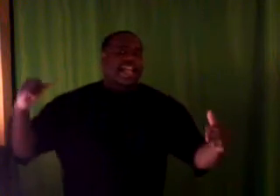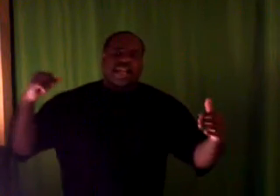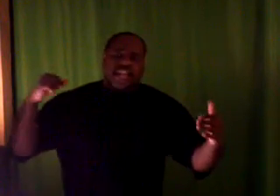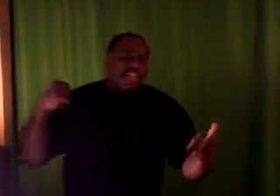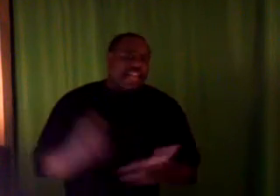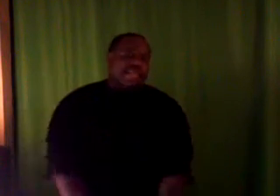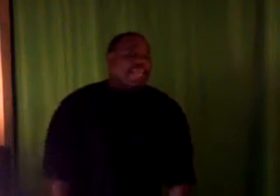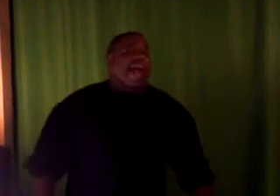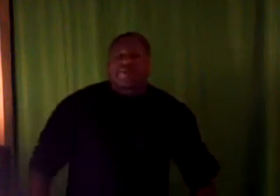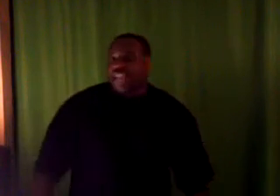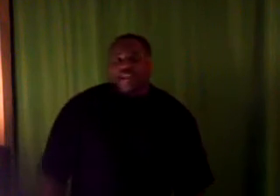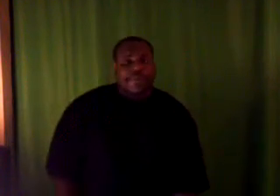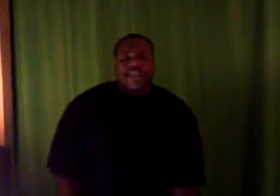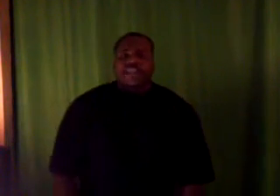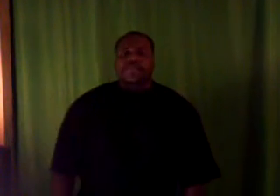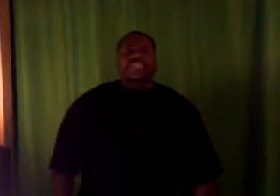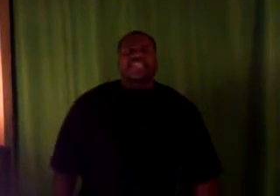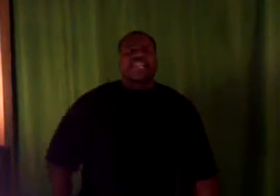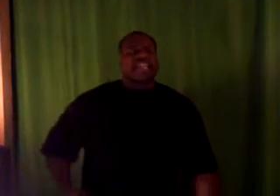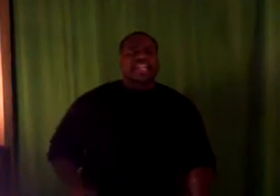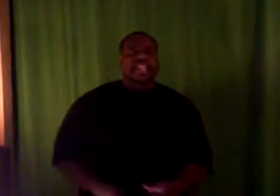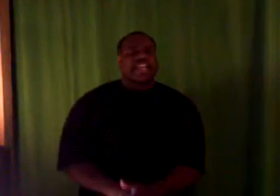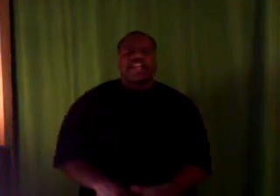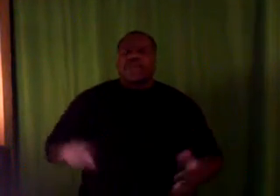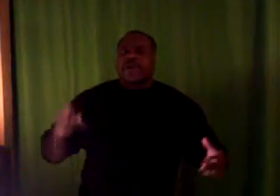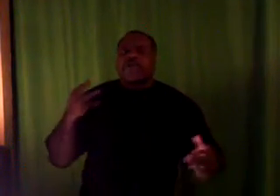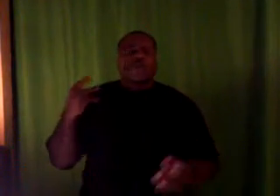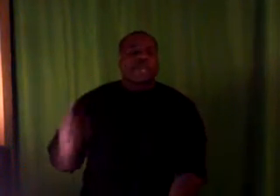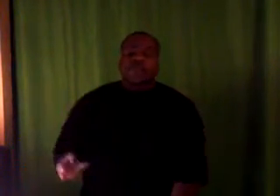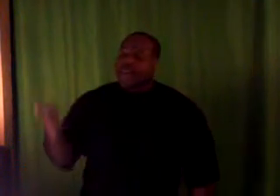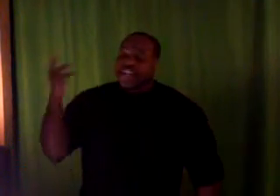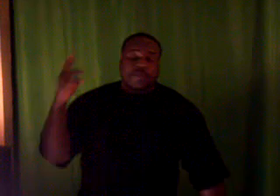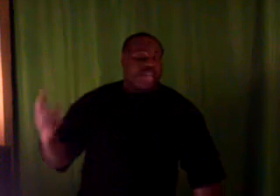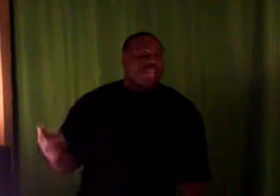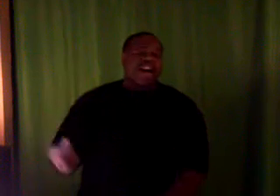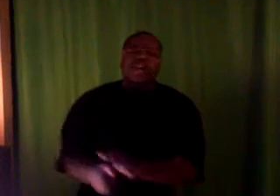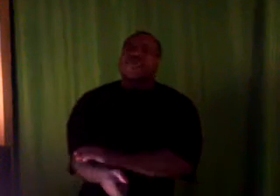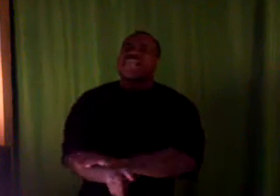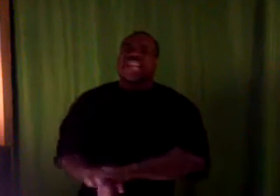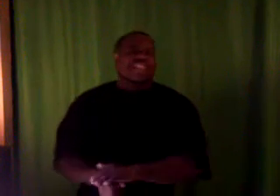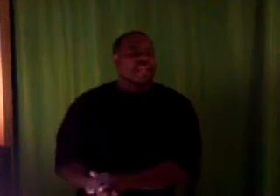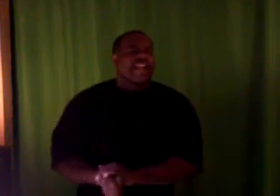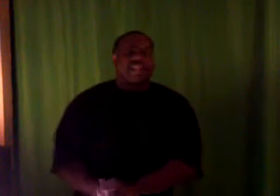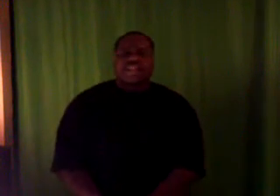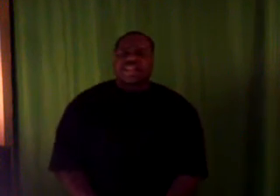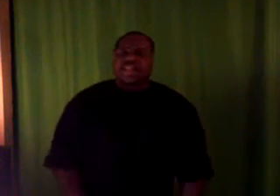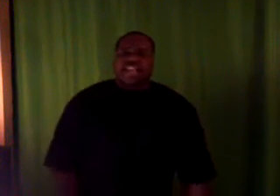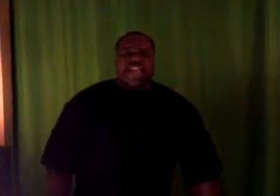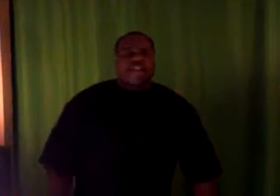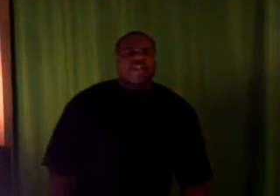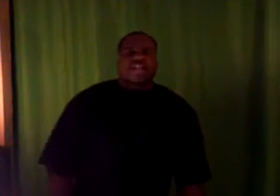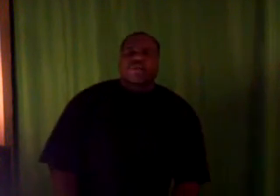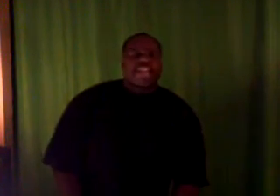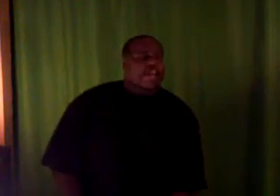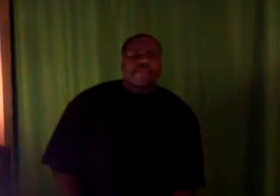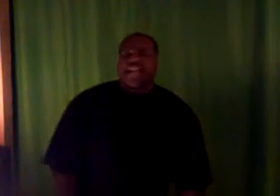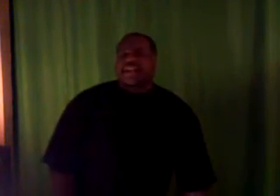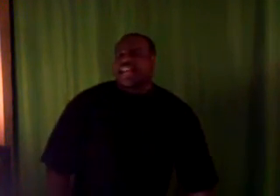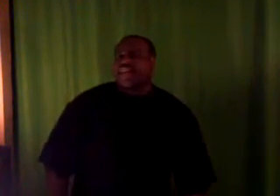they caps are getting peeled. Let me just say it like that. People are picking up that gun and pulling that trigger. And once you kill a man or kill